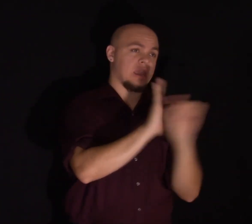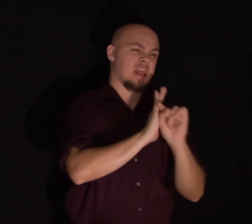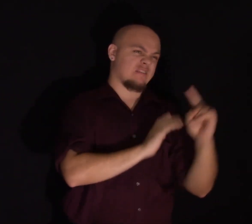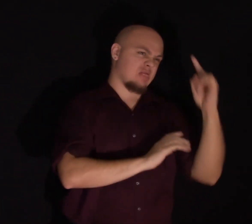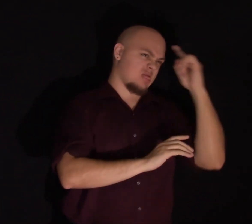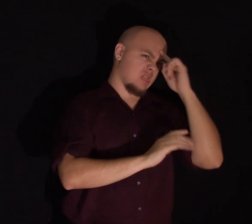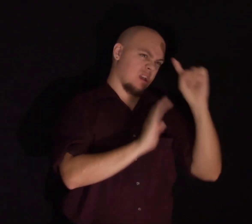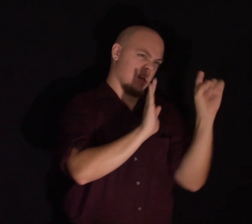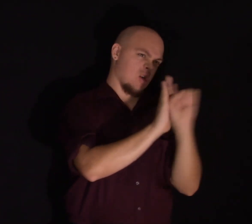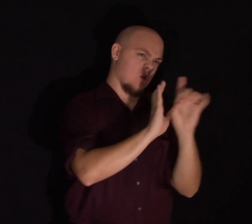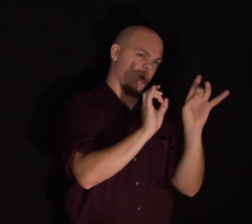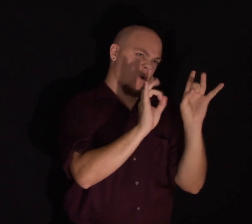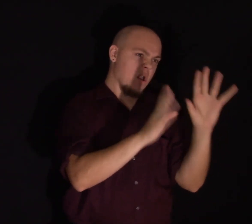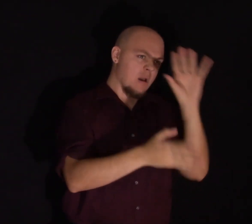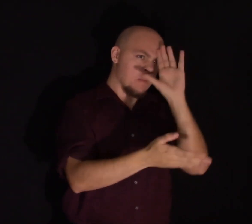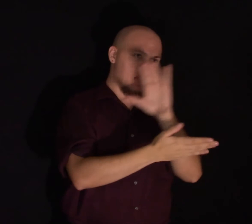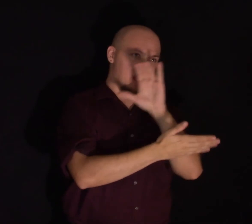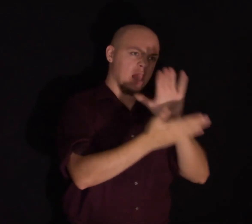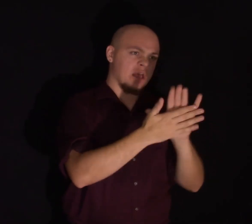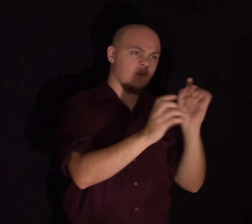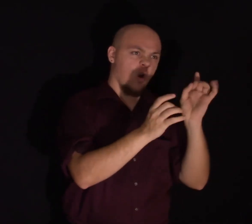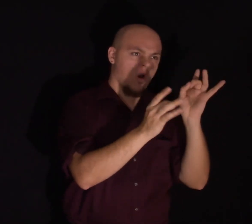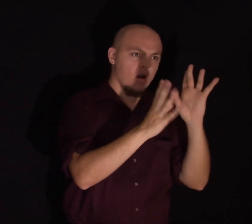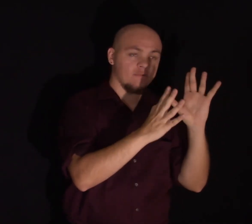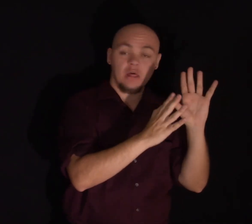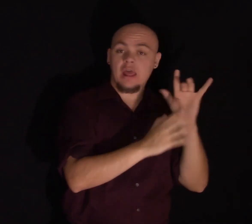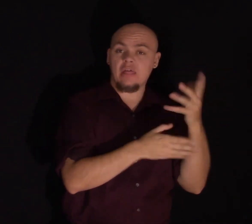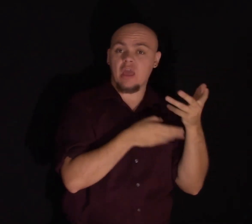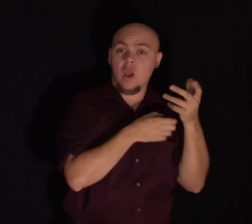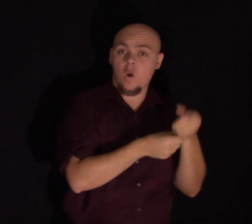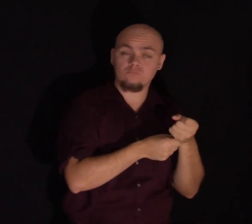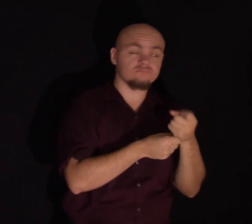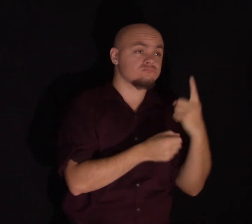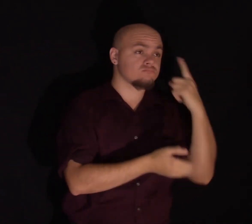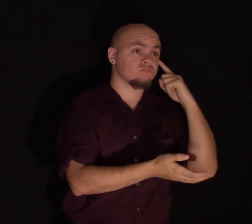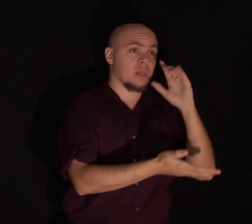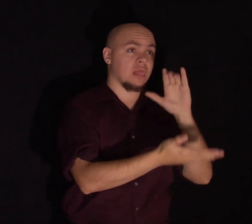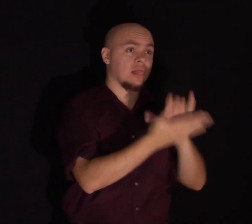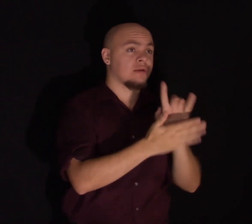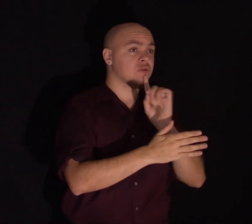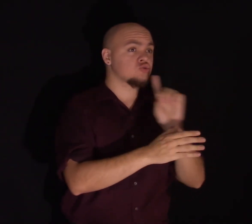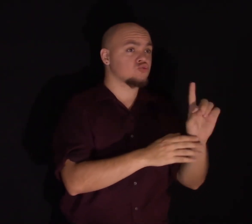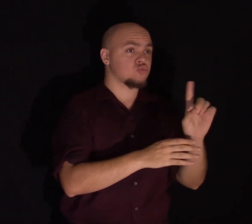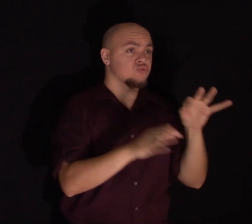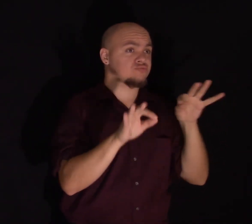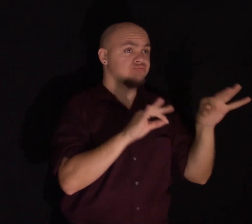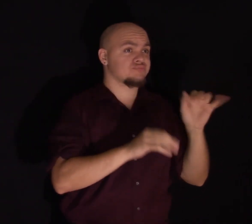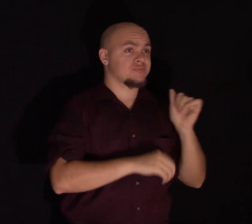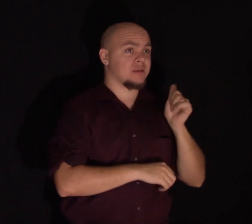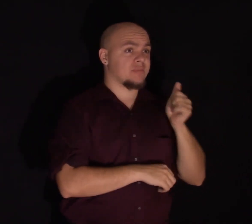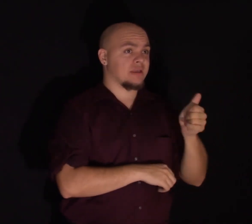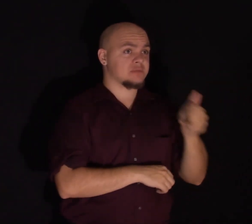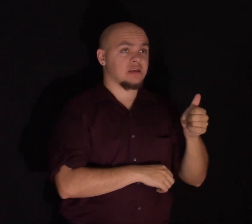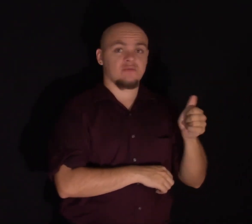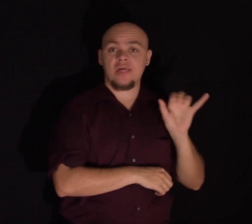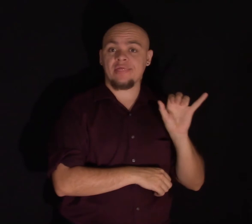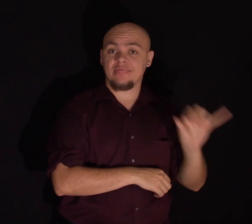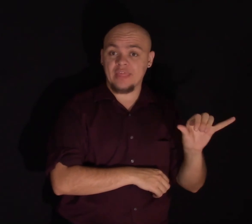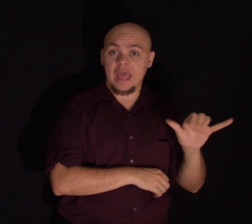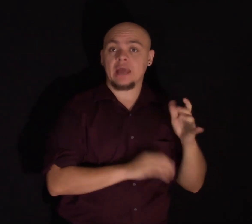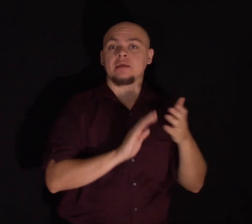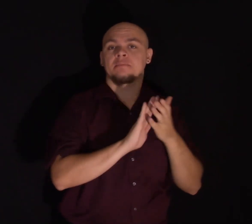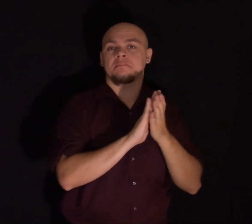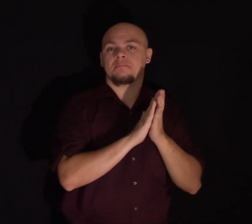They have negative self-beliefs, and they hold those beliefs to be a true description of who they are. That is a prescription for